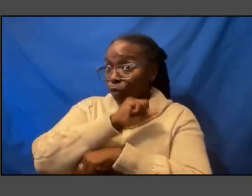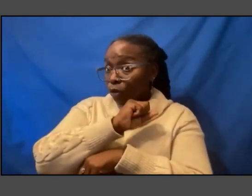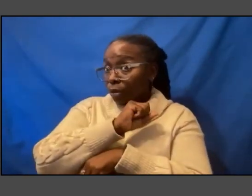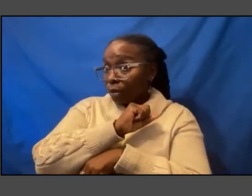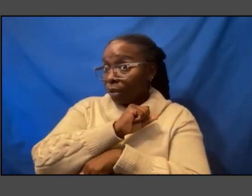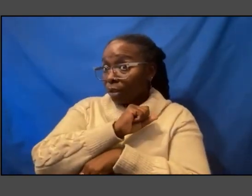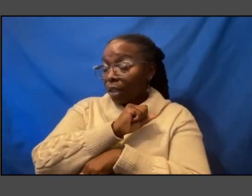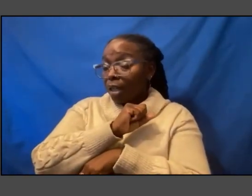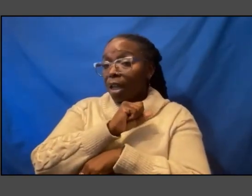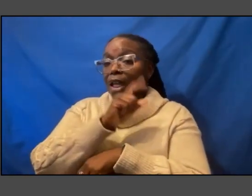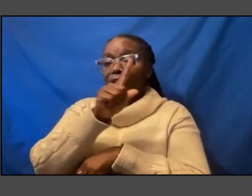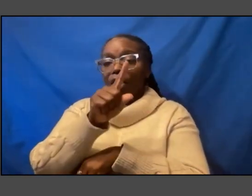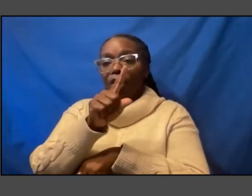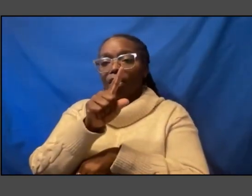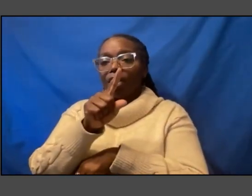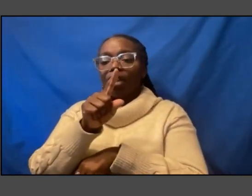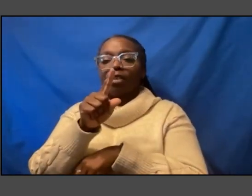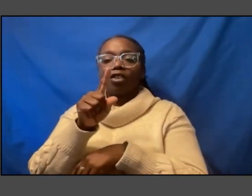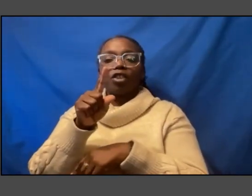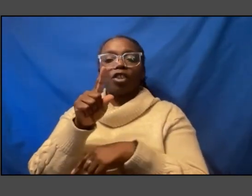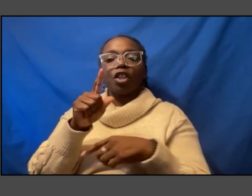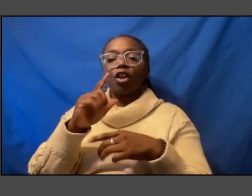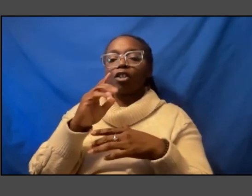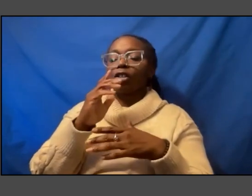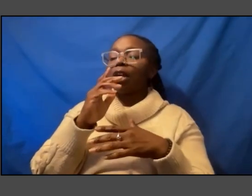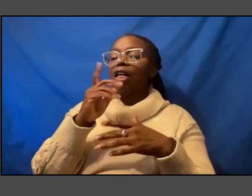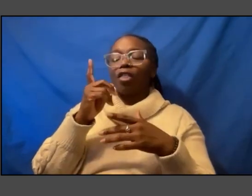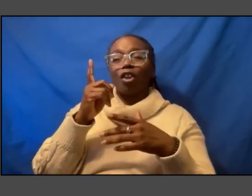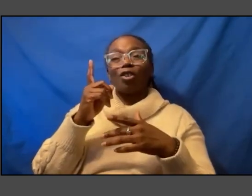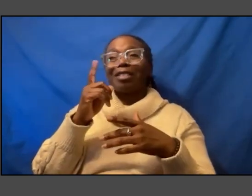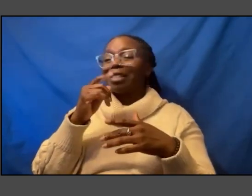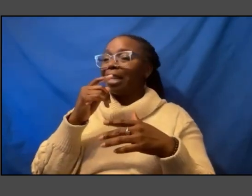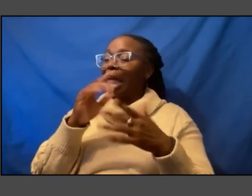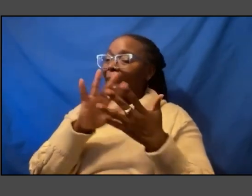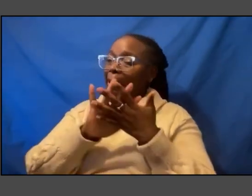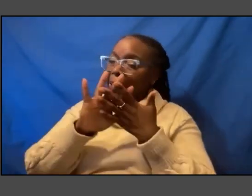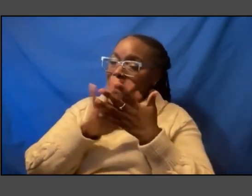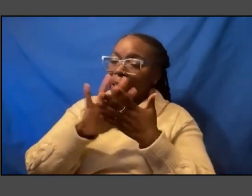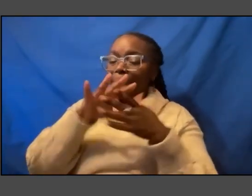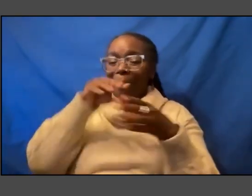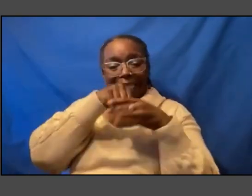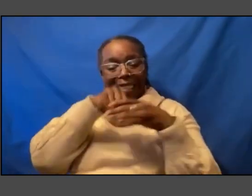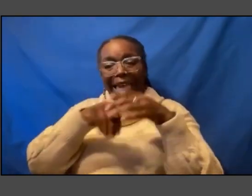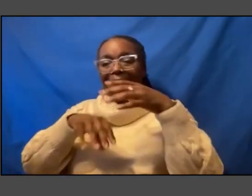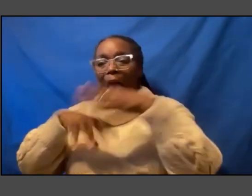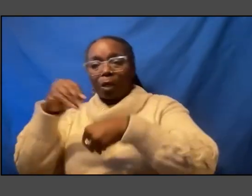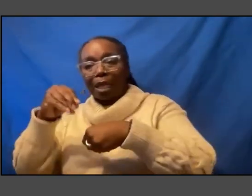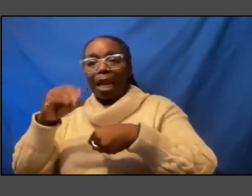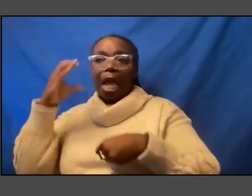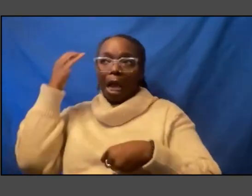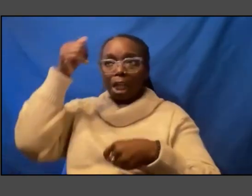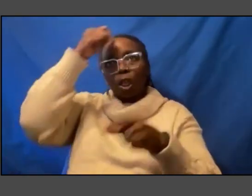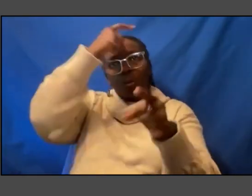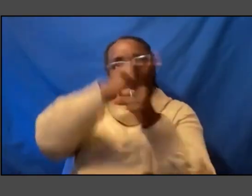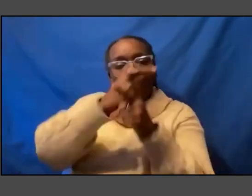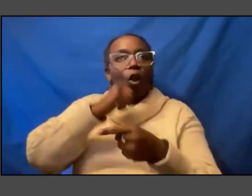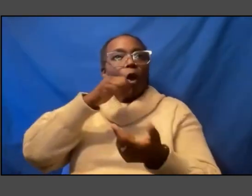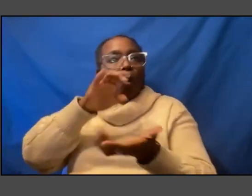lines between inside and outside everyone is someone's cousin brother wife friend uh you know